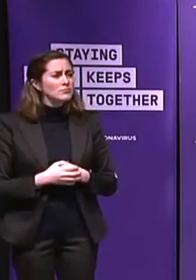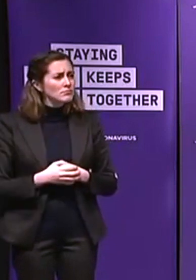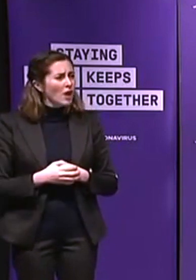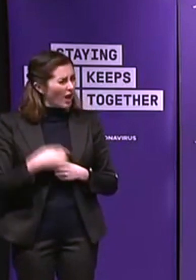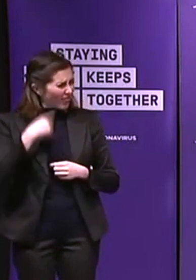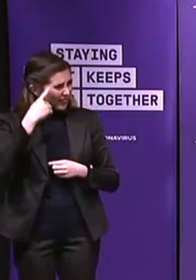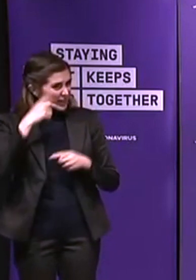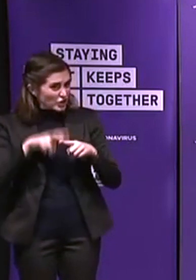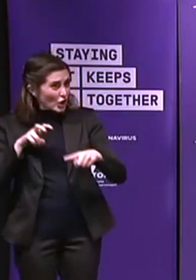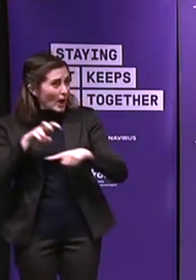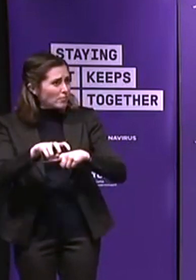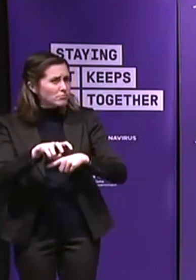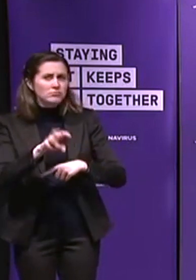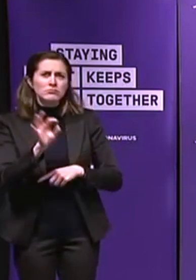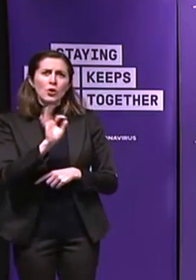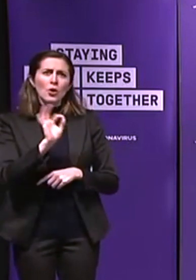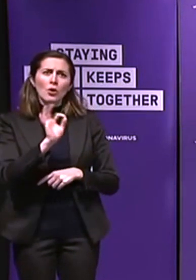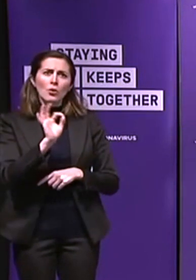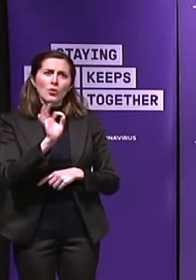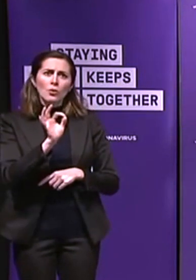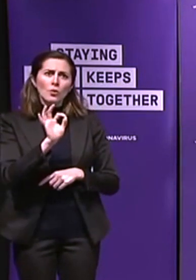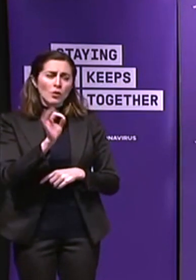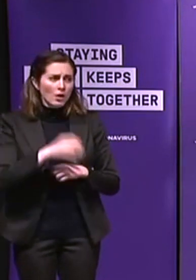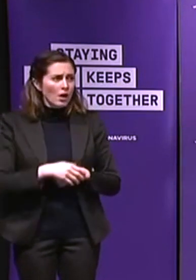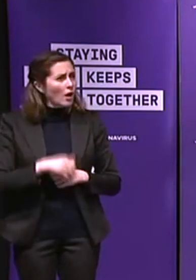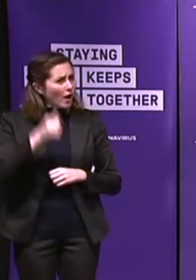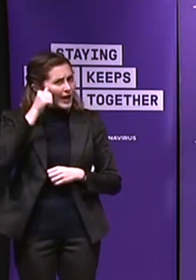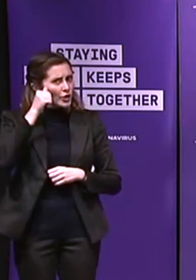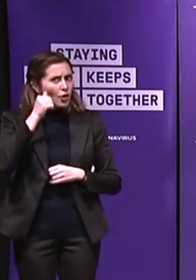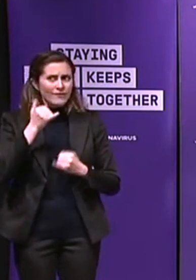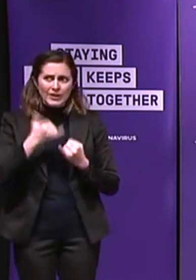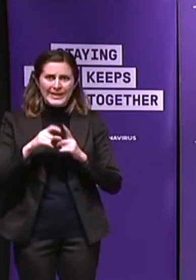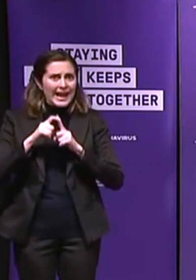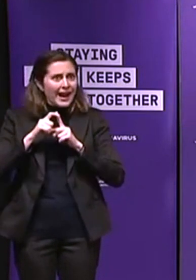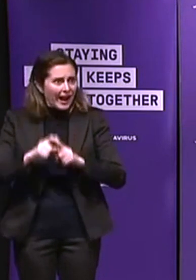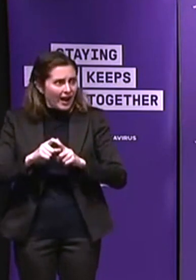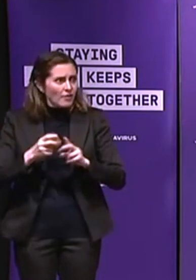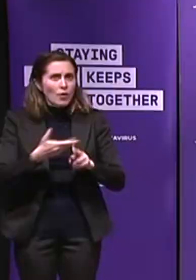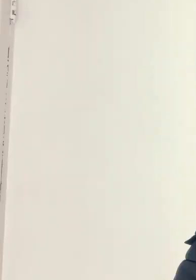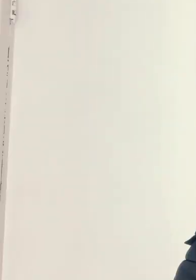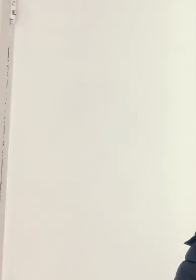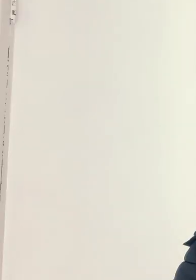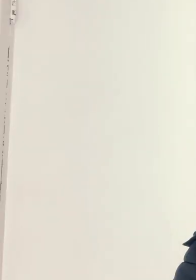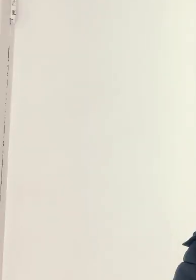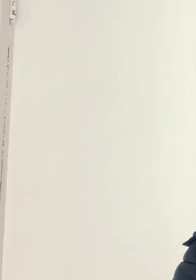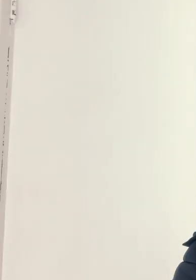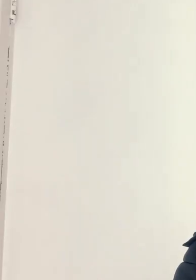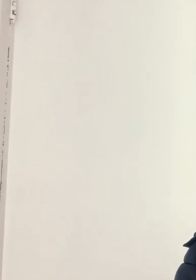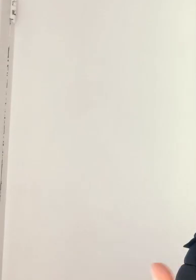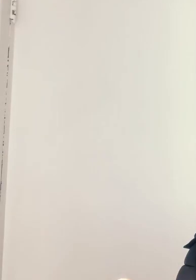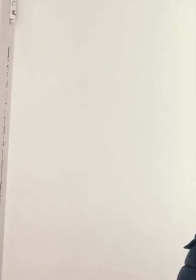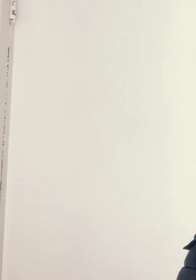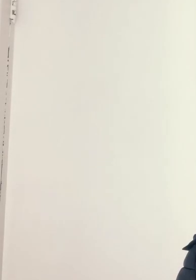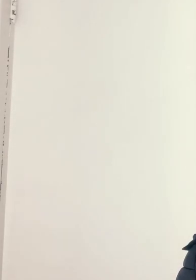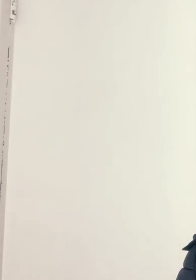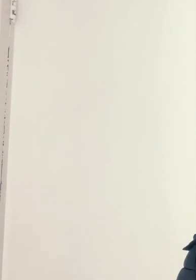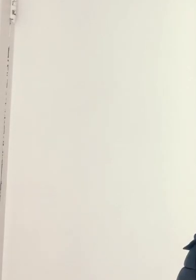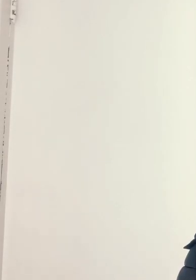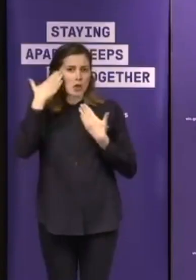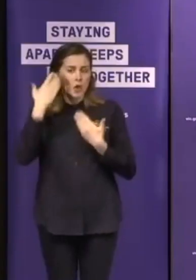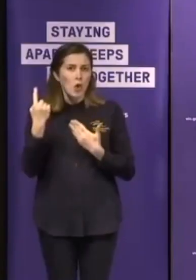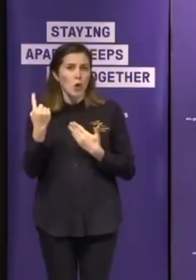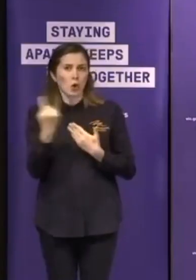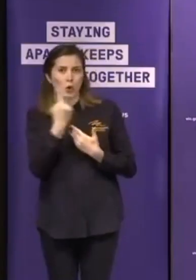as heartbreaking as the consequences of these decisions are, this is the only way forward. And to cool off, you went to your happy